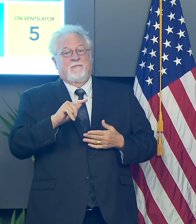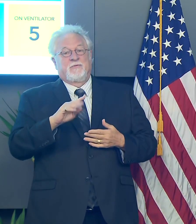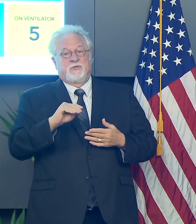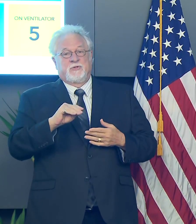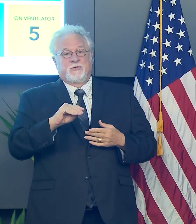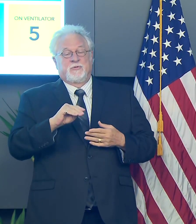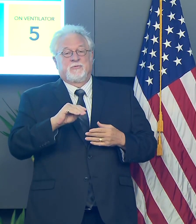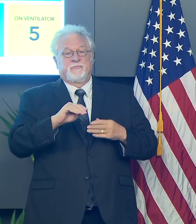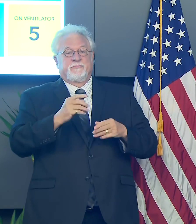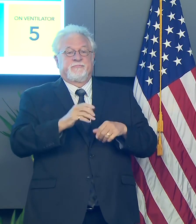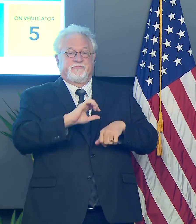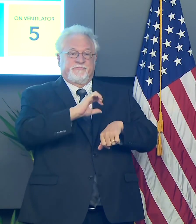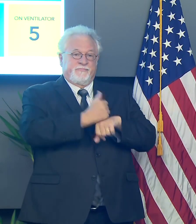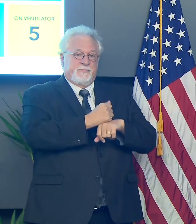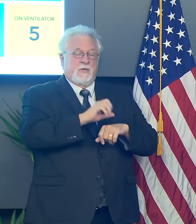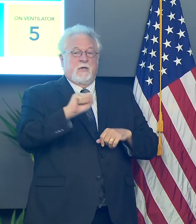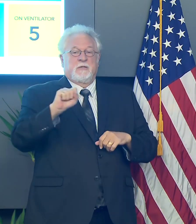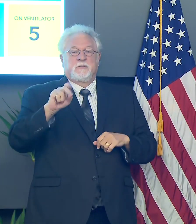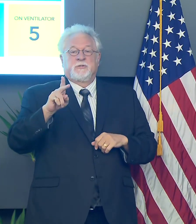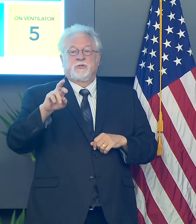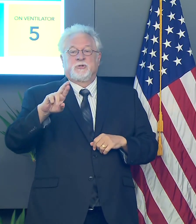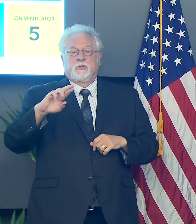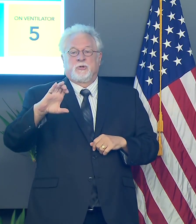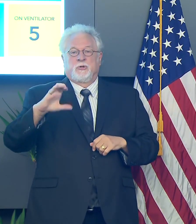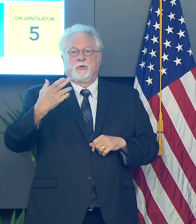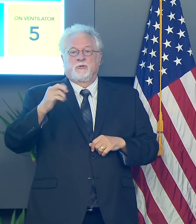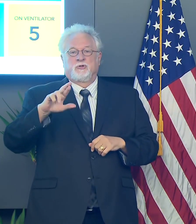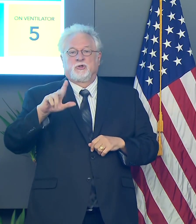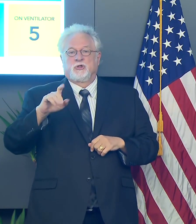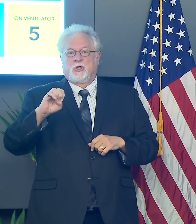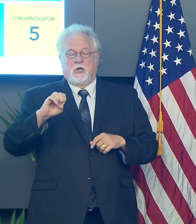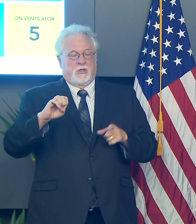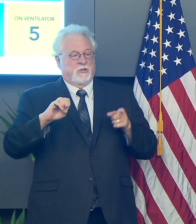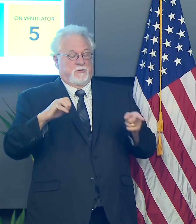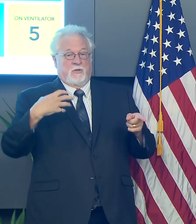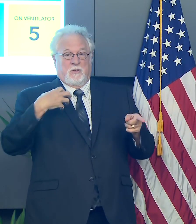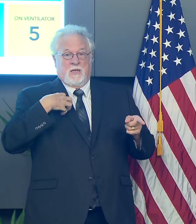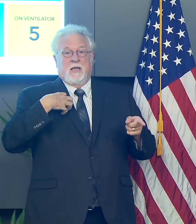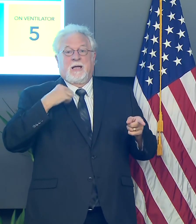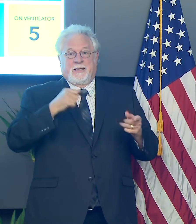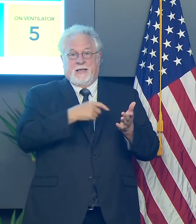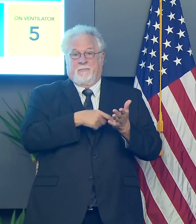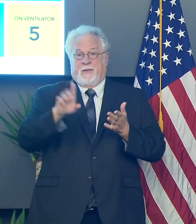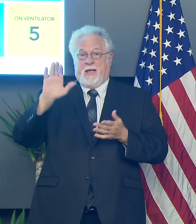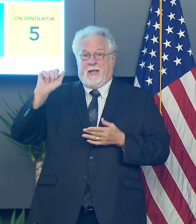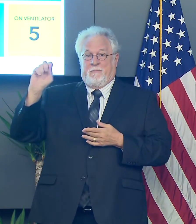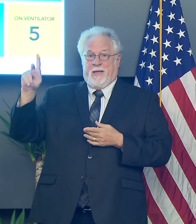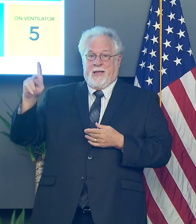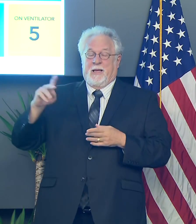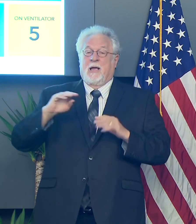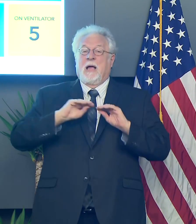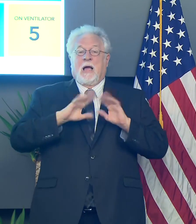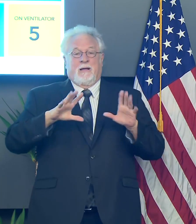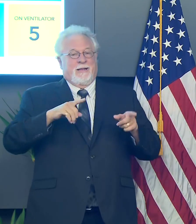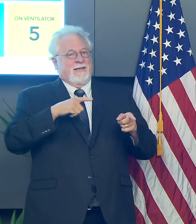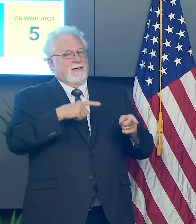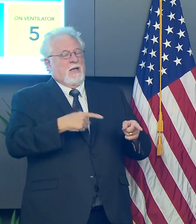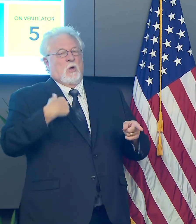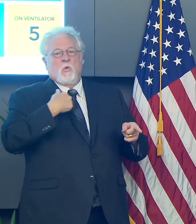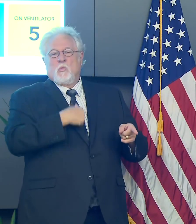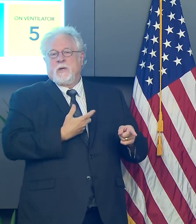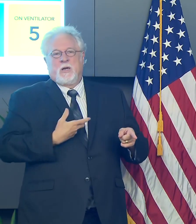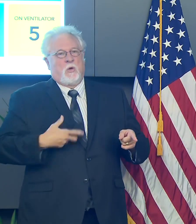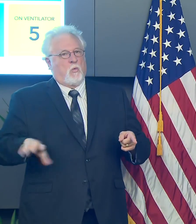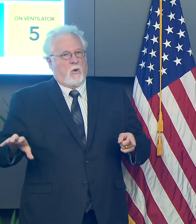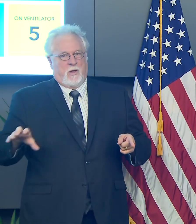impose a surcharge on employers to, uh, make sure that we can pay that loan back. Obviously the surcharge is something that we don't